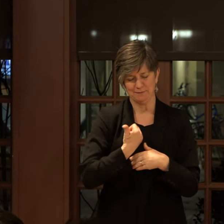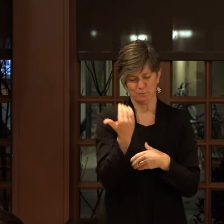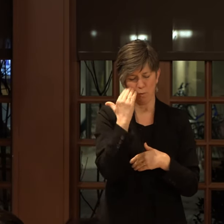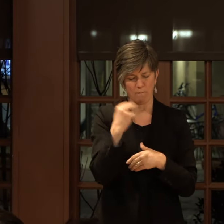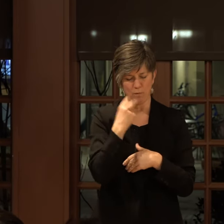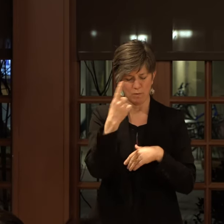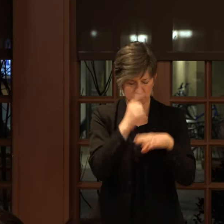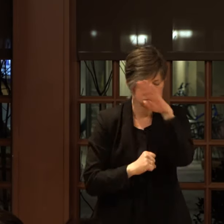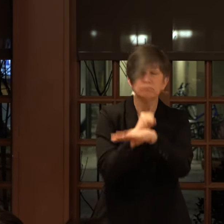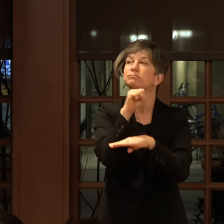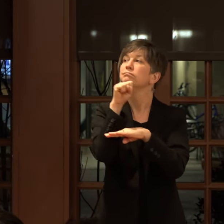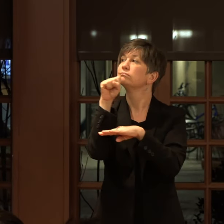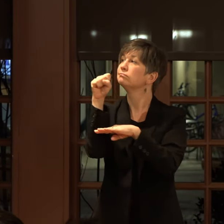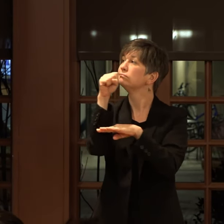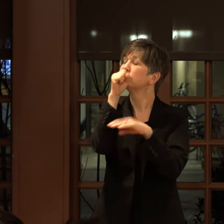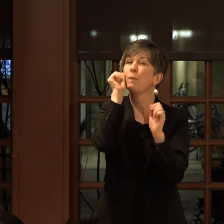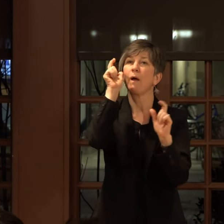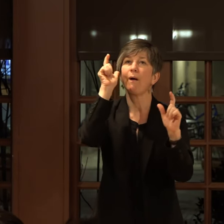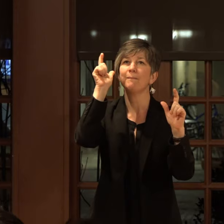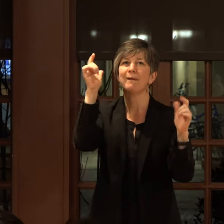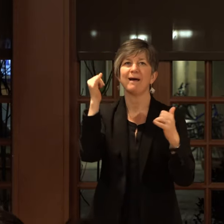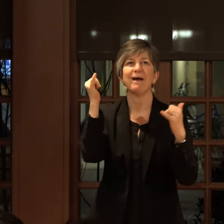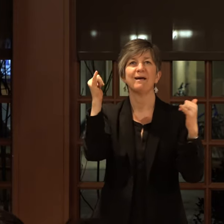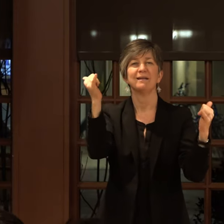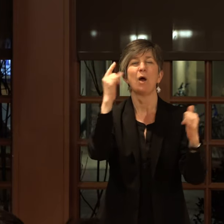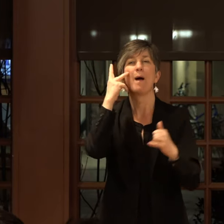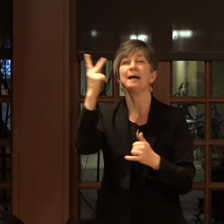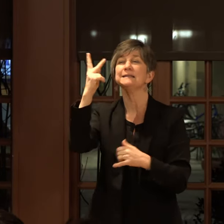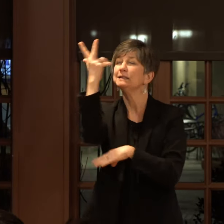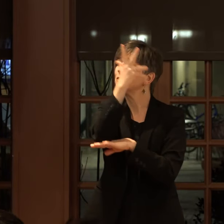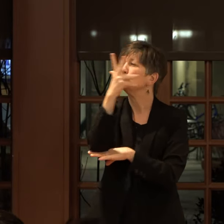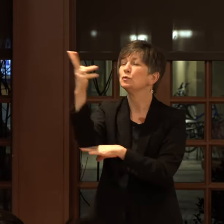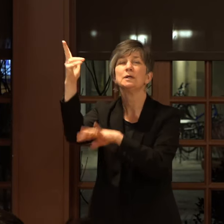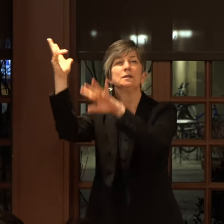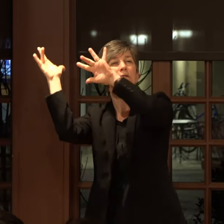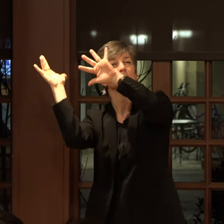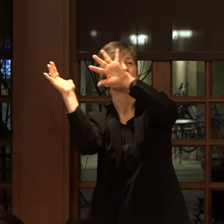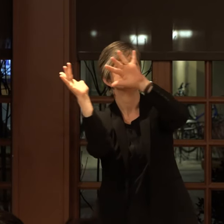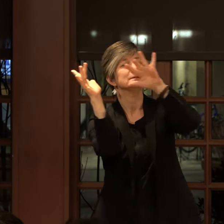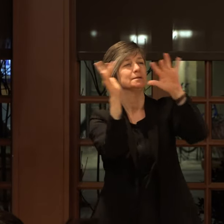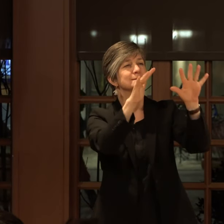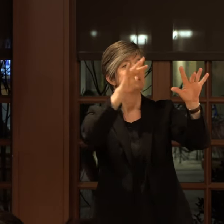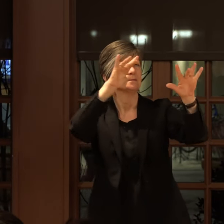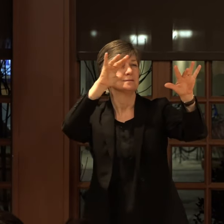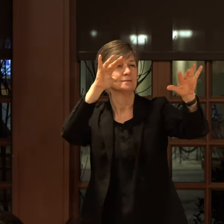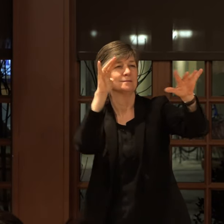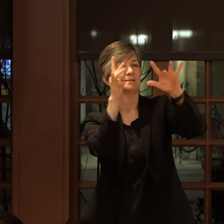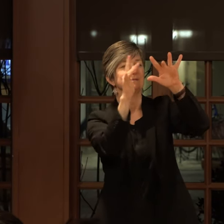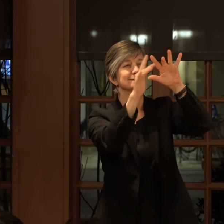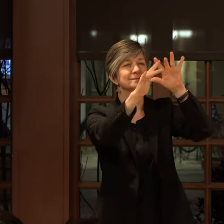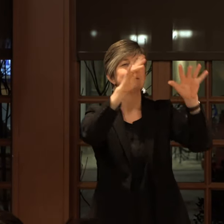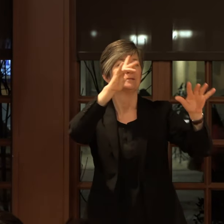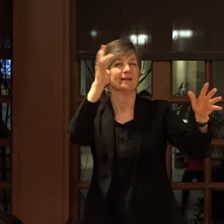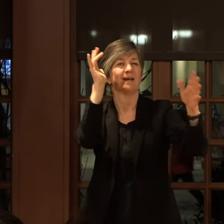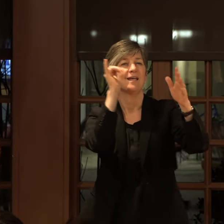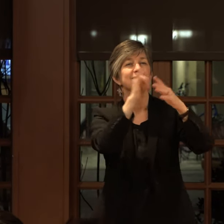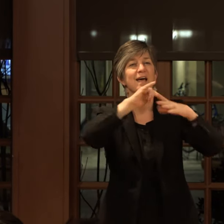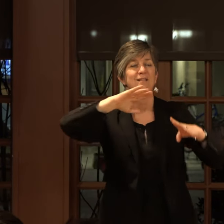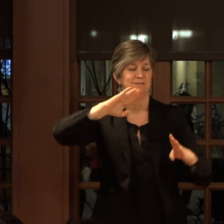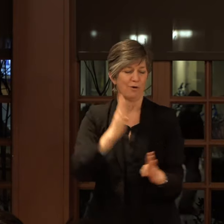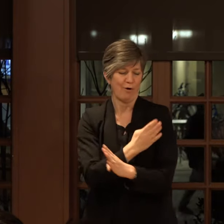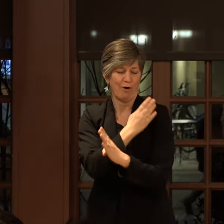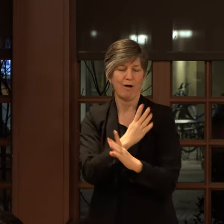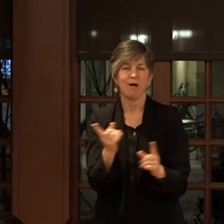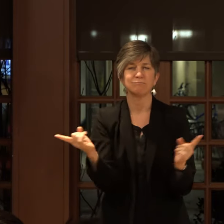Now the dapple of the aspen respires on the wall and the shades cut its song a staff of light. Leave